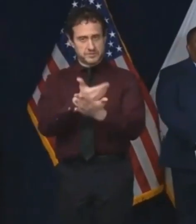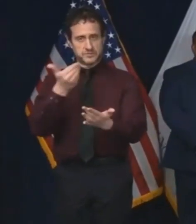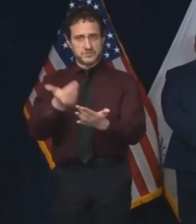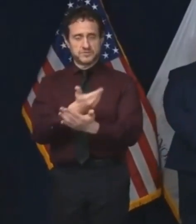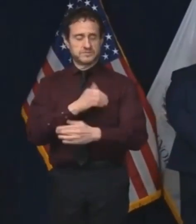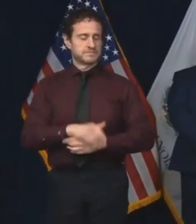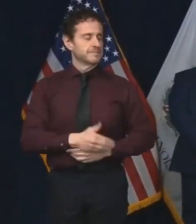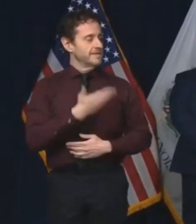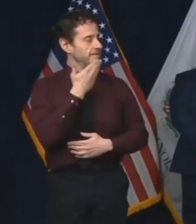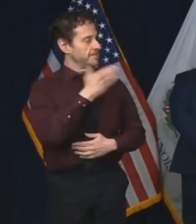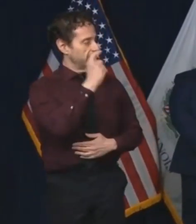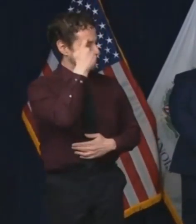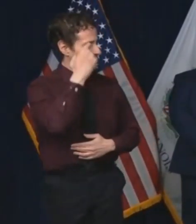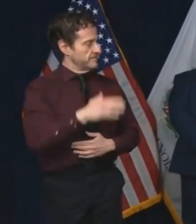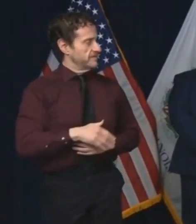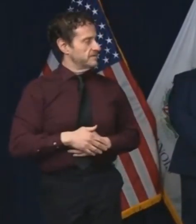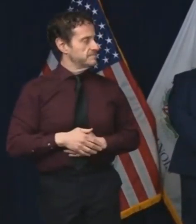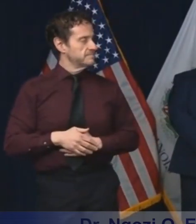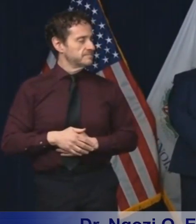Thank you, Governor.